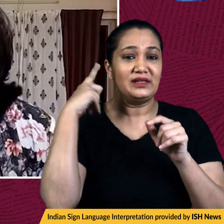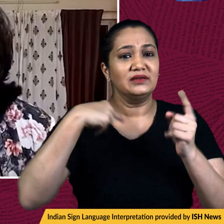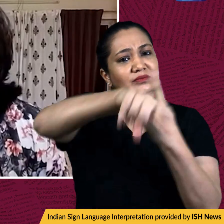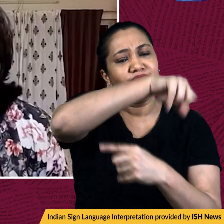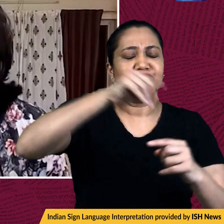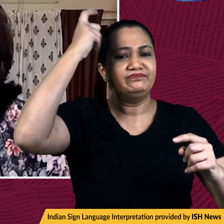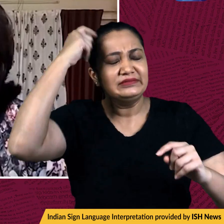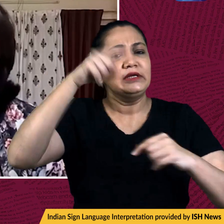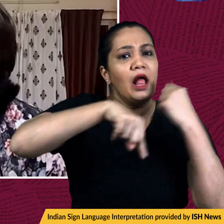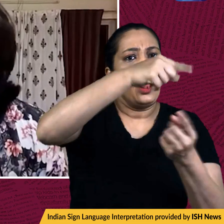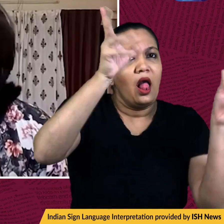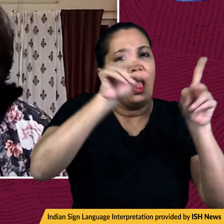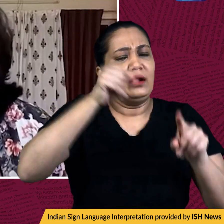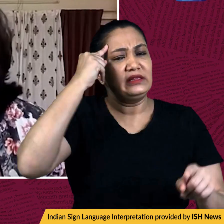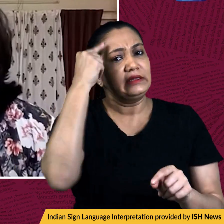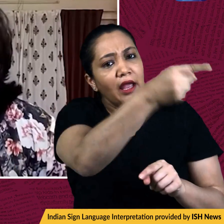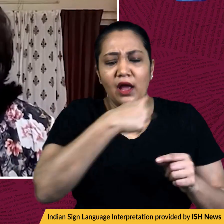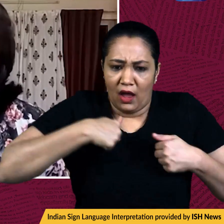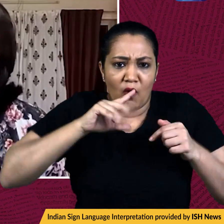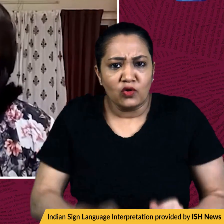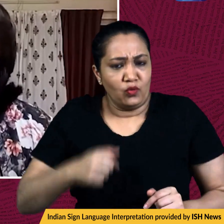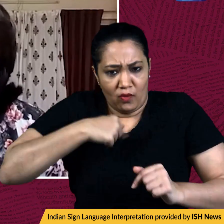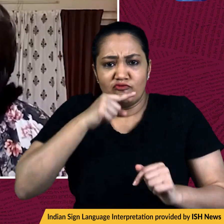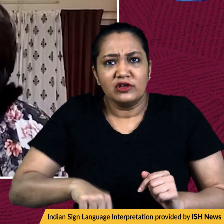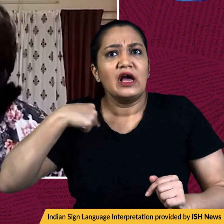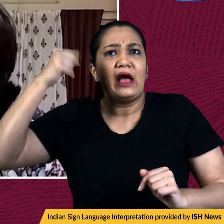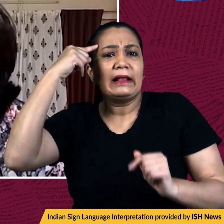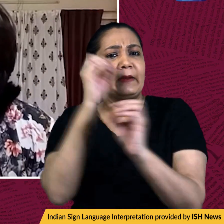of nuclear war is spinning constantly and not in the heads of Russians.